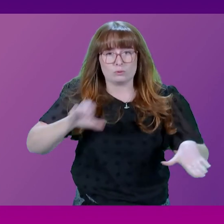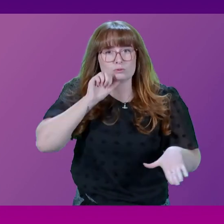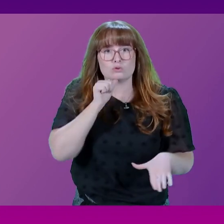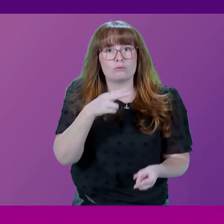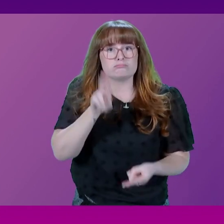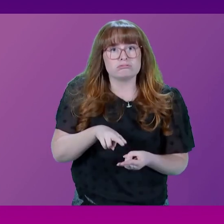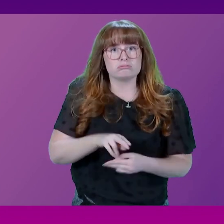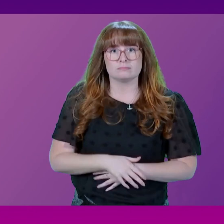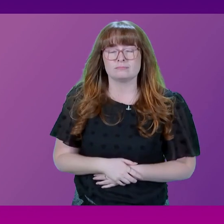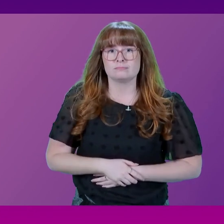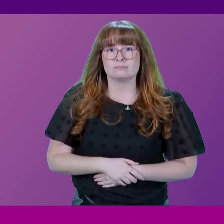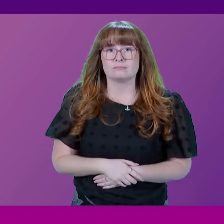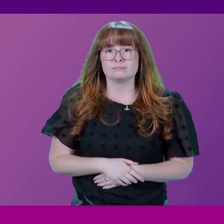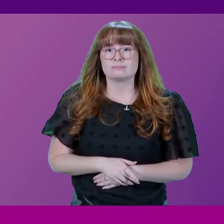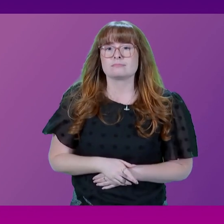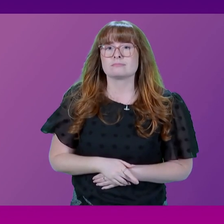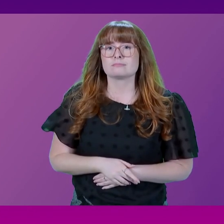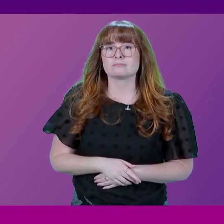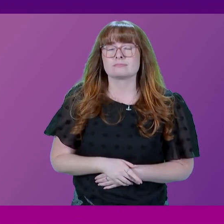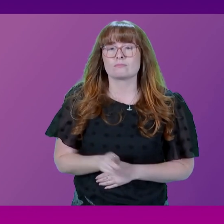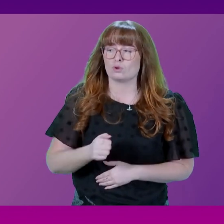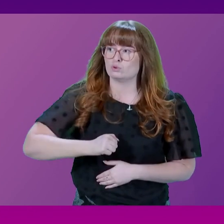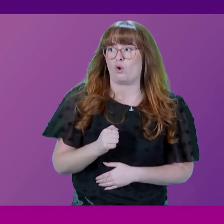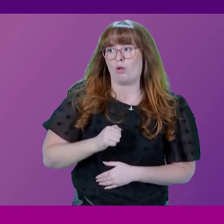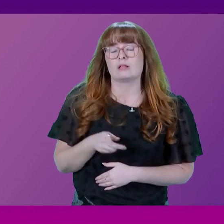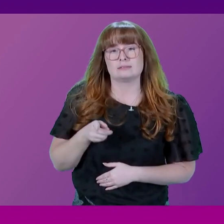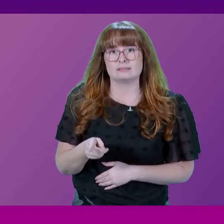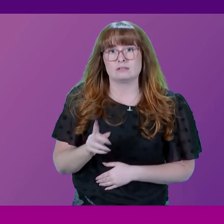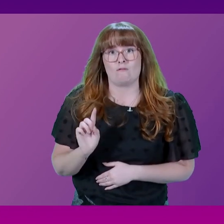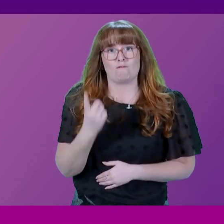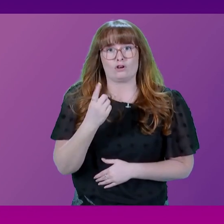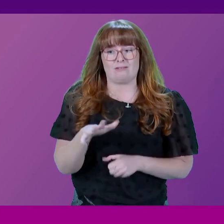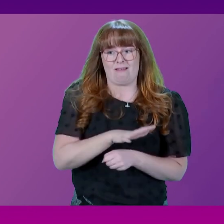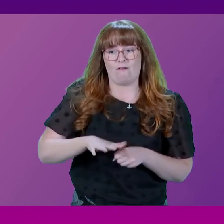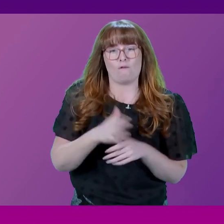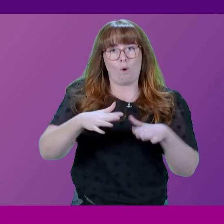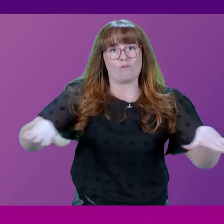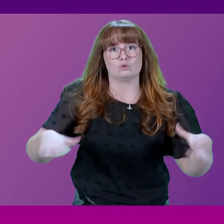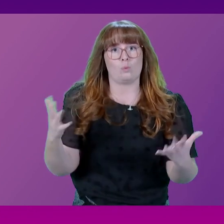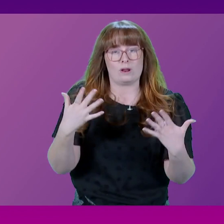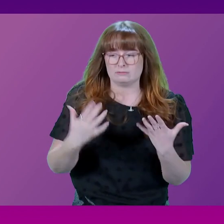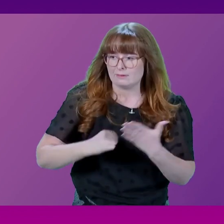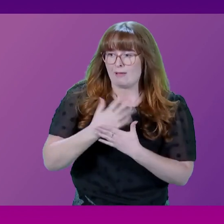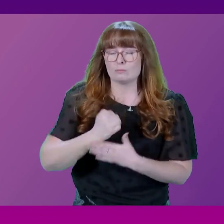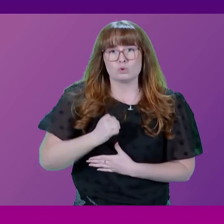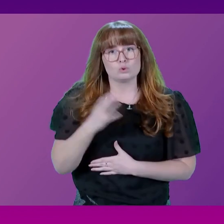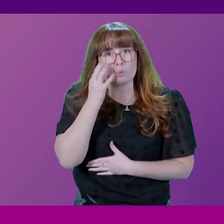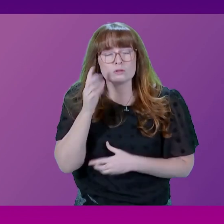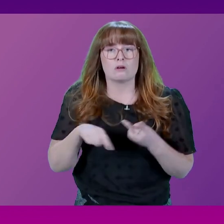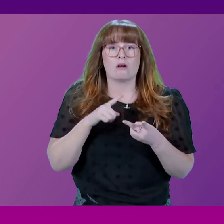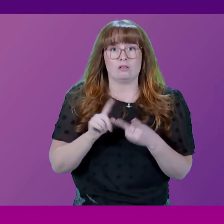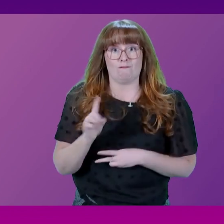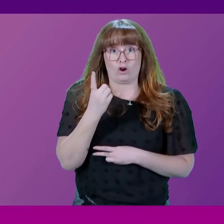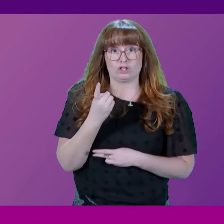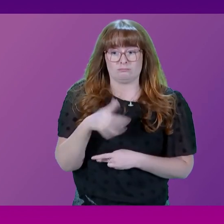First Minister. Scotland, of course, is the first evolved leasing round for offshore wind. Development Scottish Water is the first leasing round in